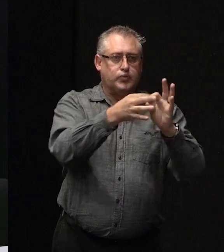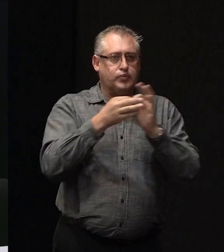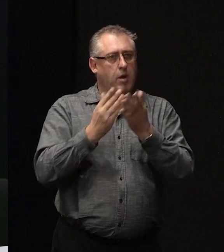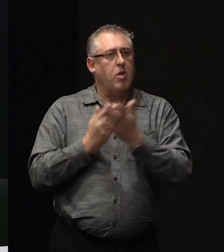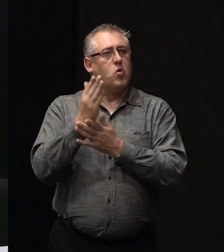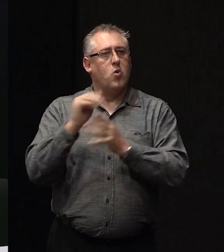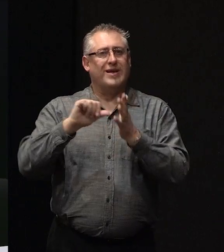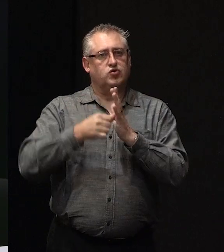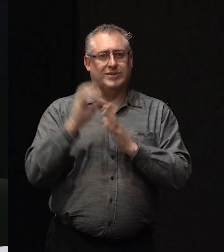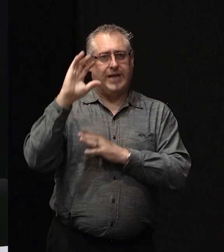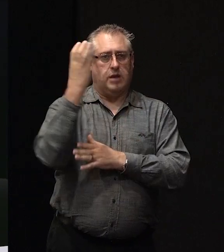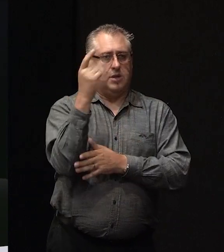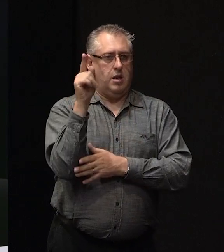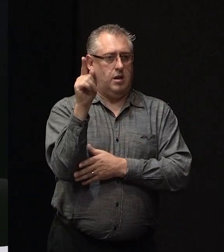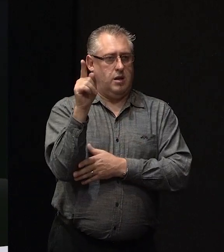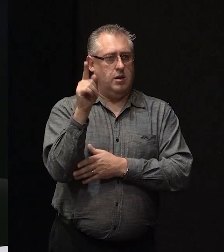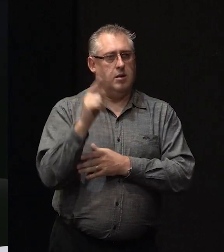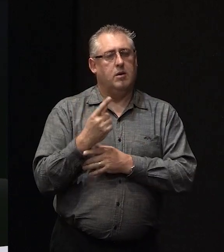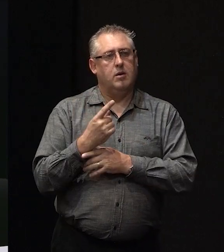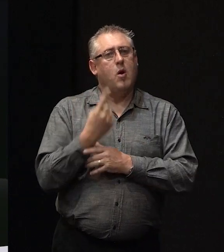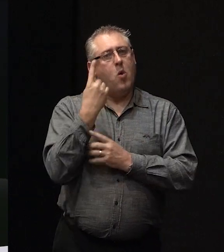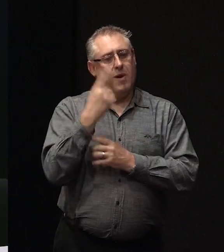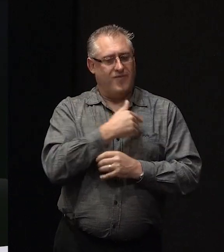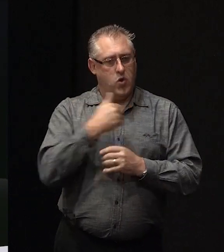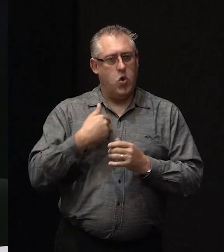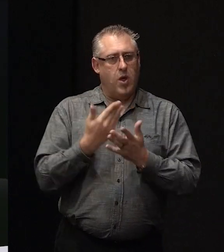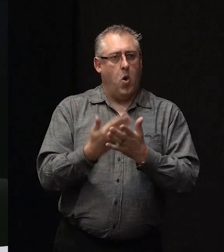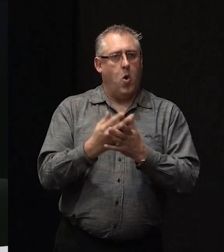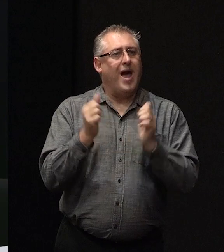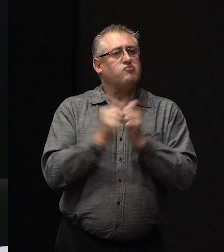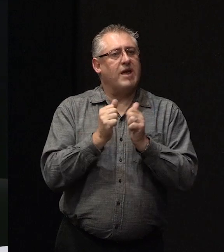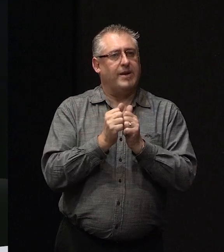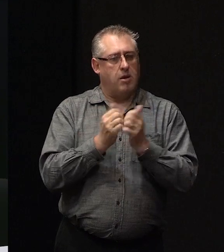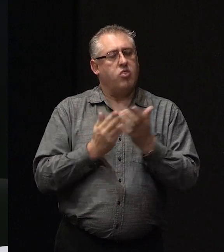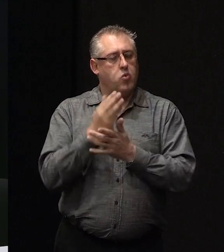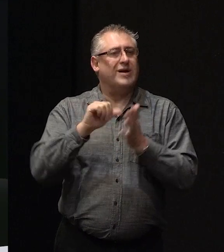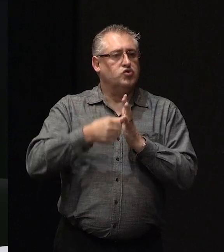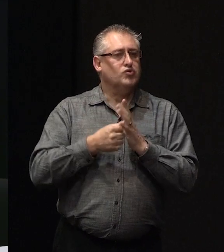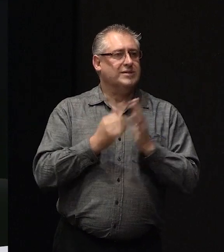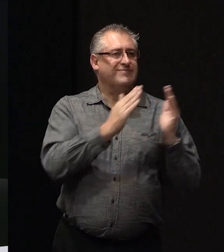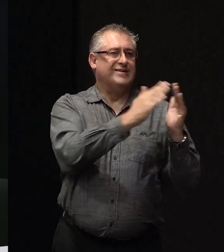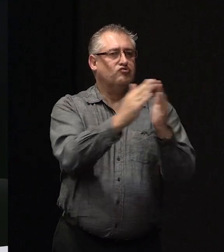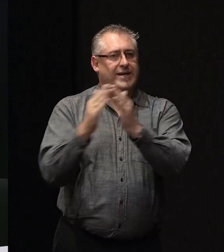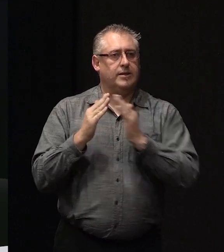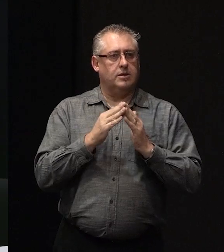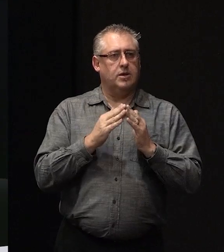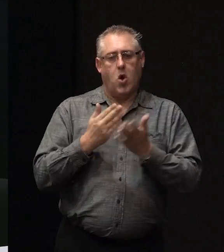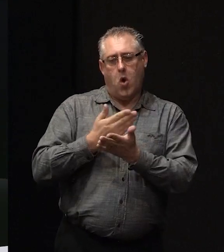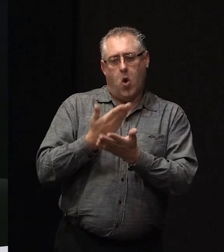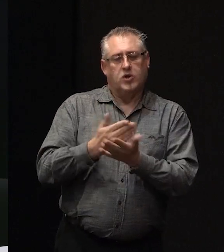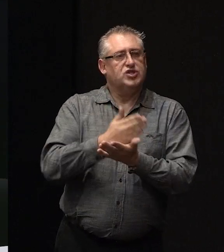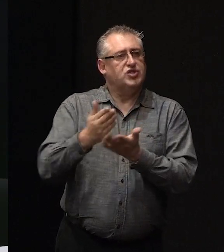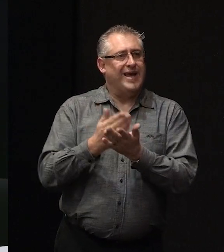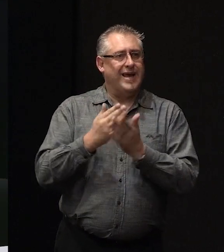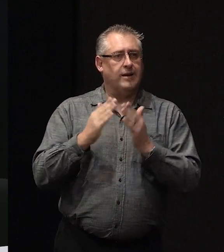the Insurance Council. And one of the early on agreements that we did agree across the insurance industry was on shared property like